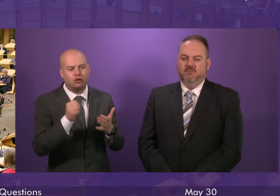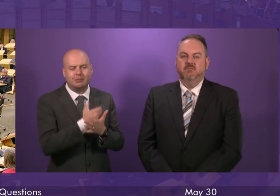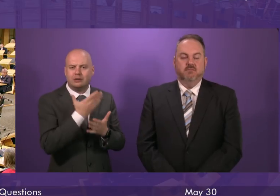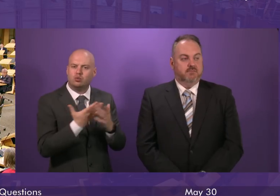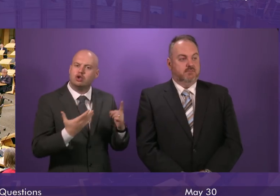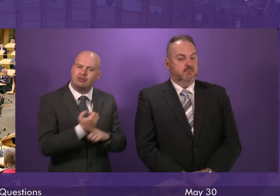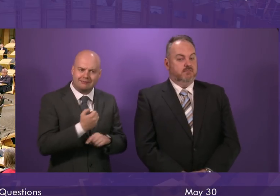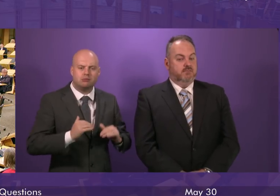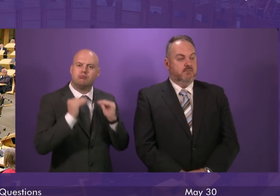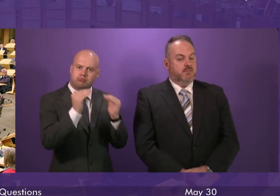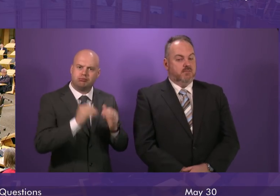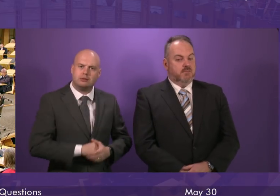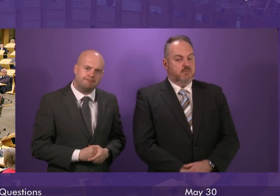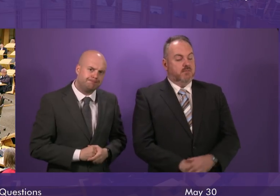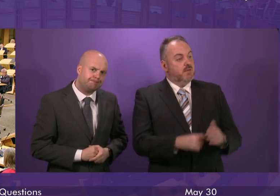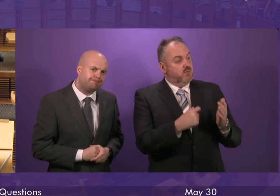Richard Leonard.